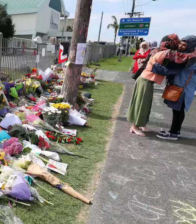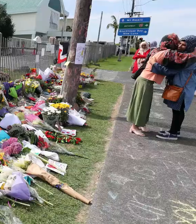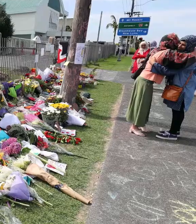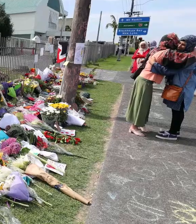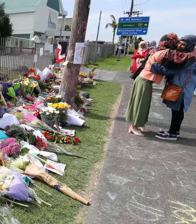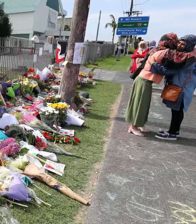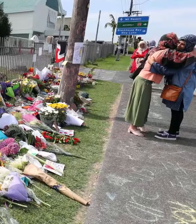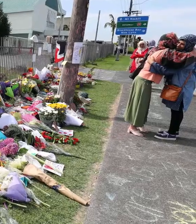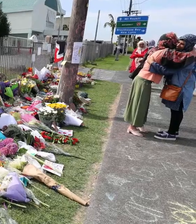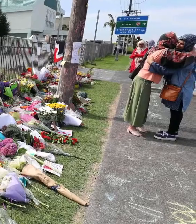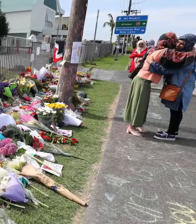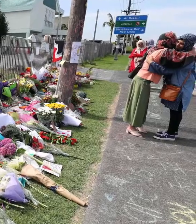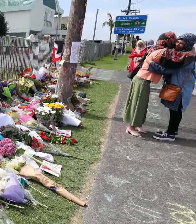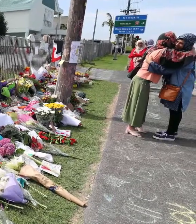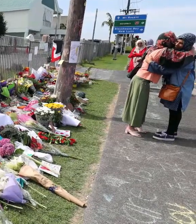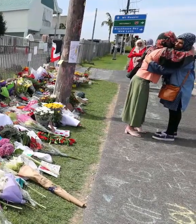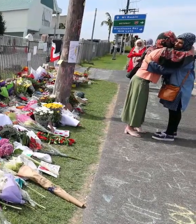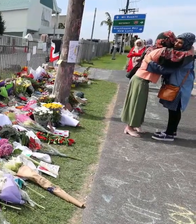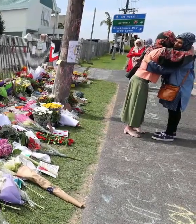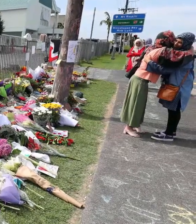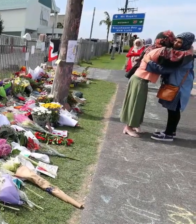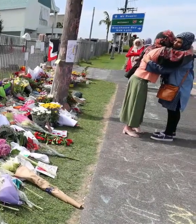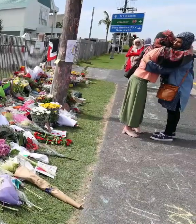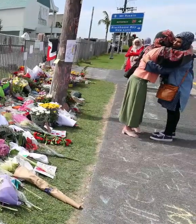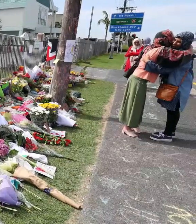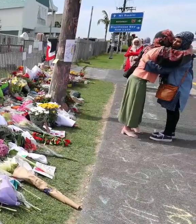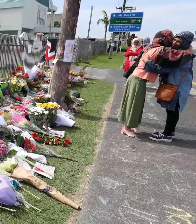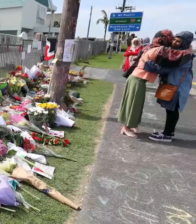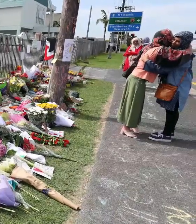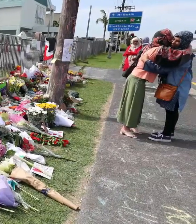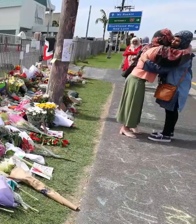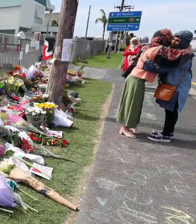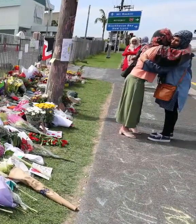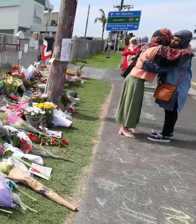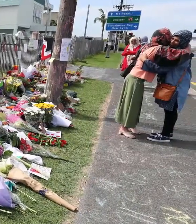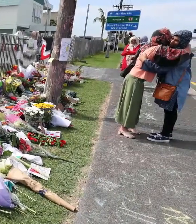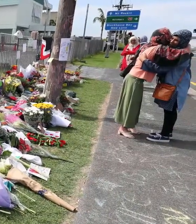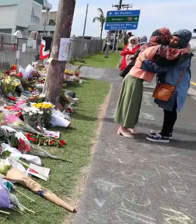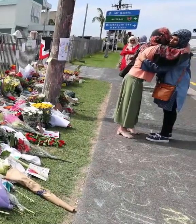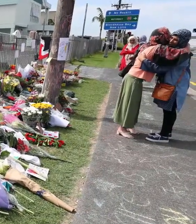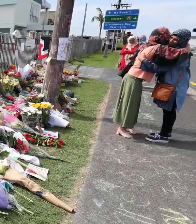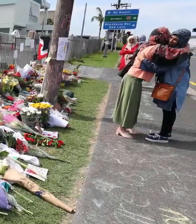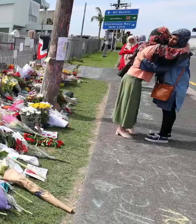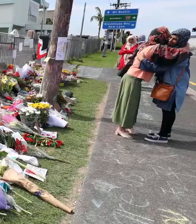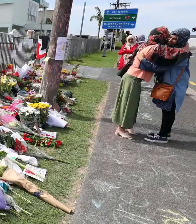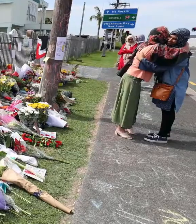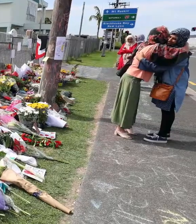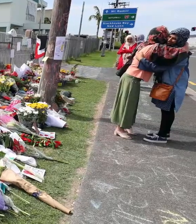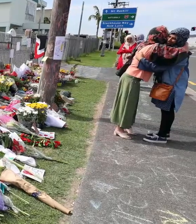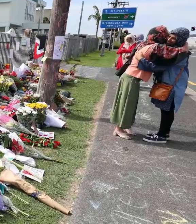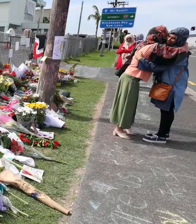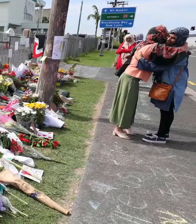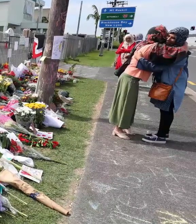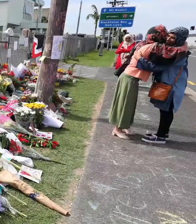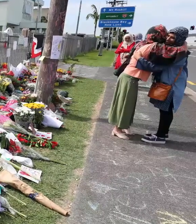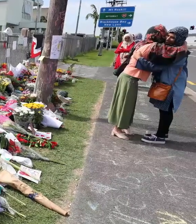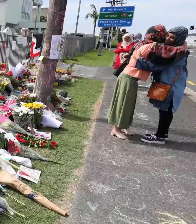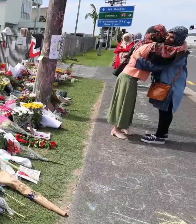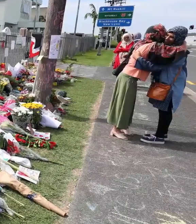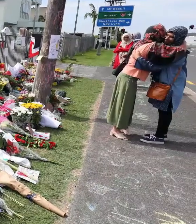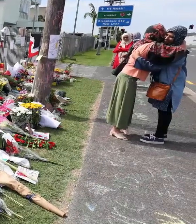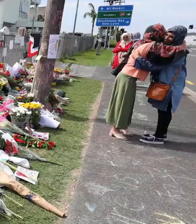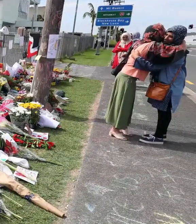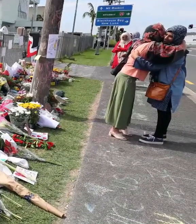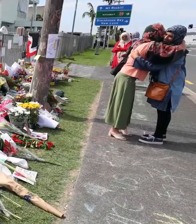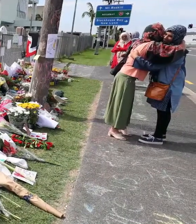logistically, um, and or financially, if any families want, um, the bodies of victims repatriated to other countries? Would we